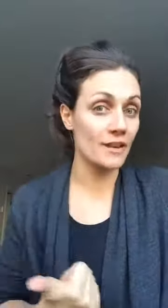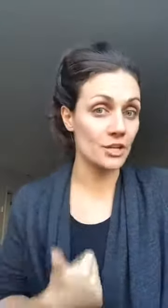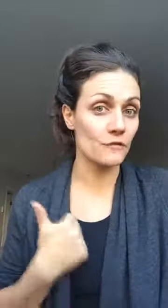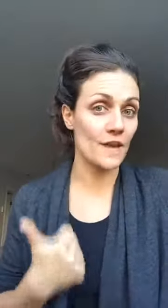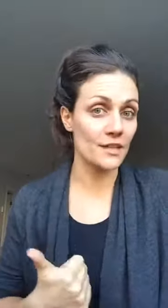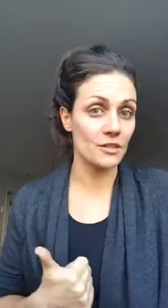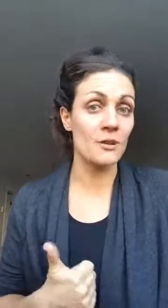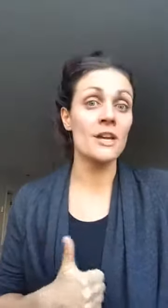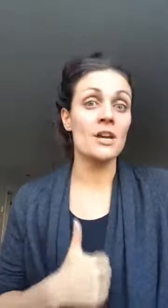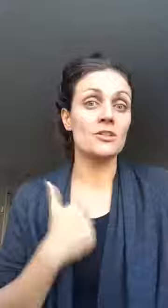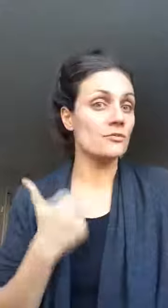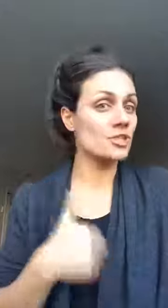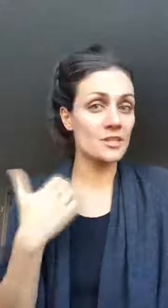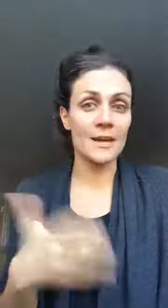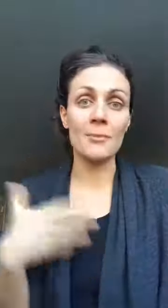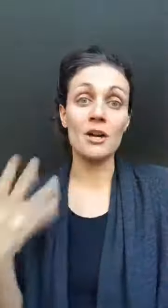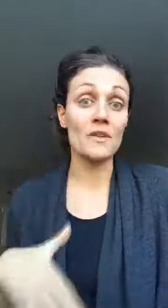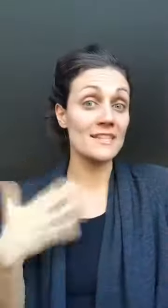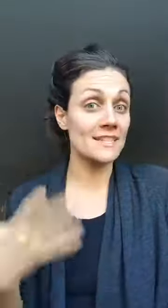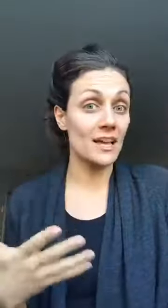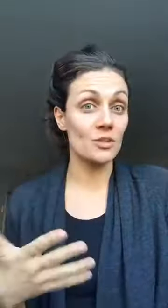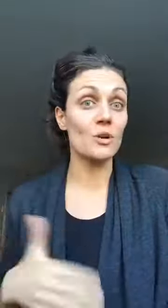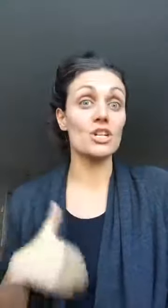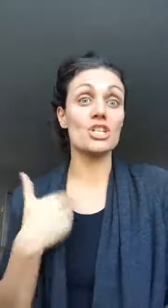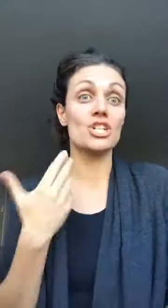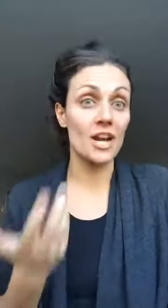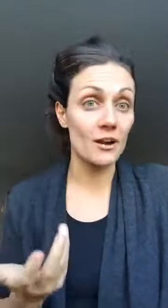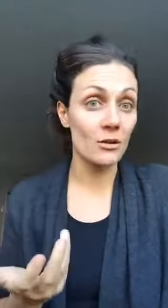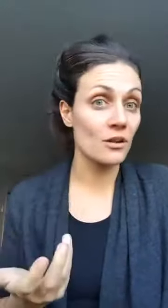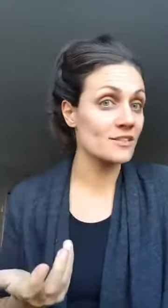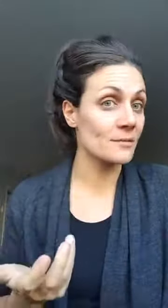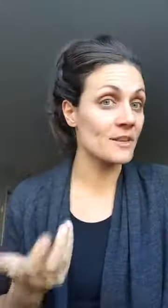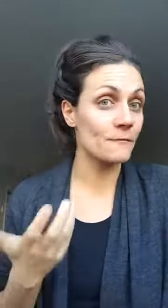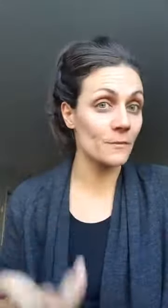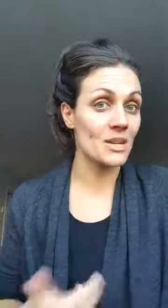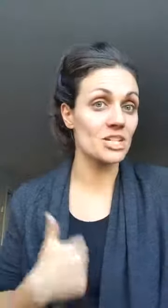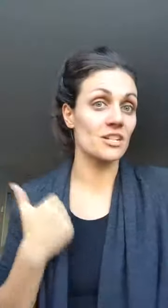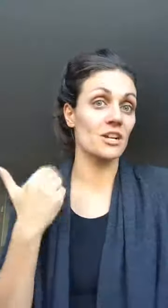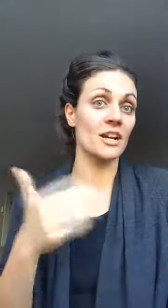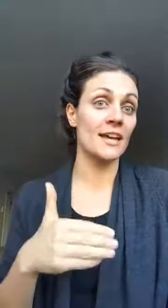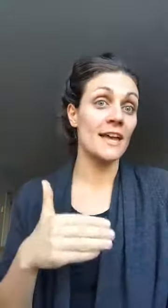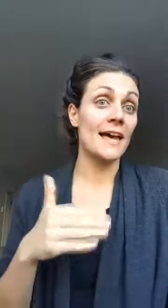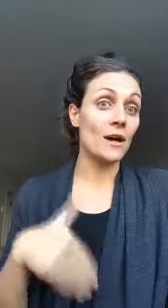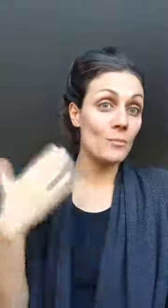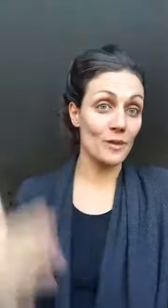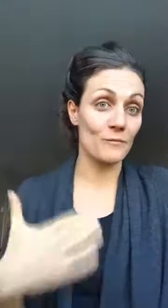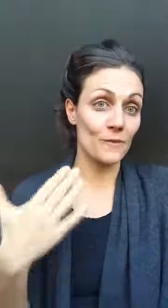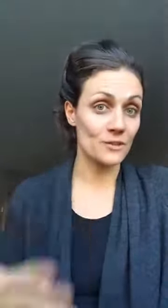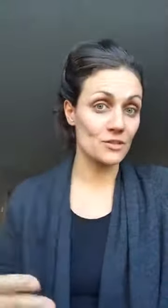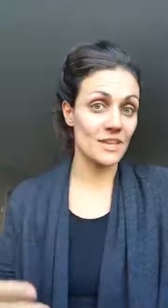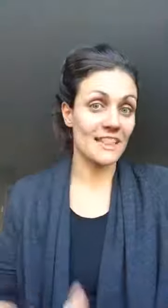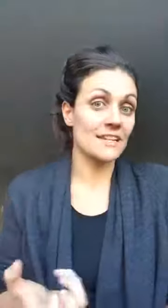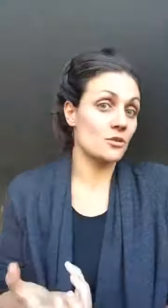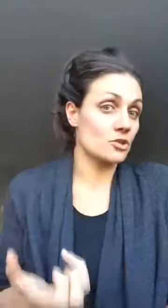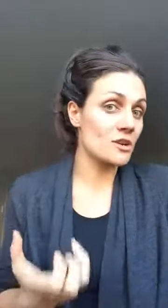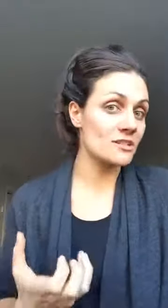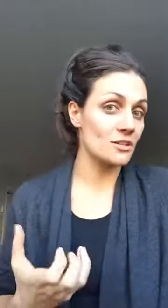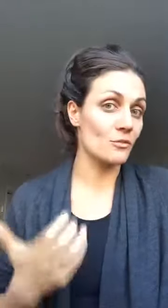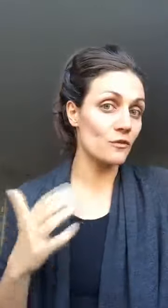your value don't just come on with a cell you want to share some information you're going to help them first so they'd like know and trust you before